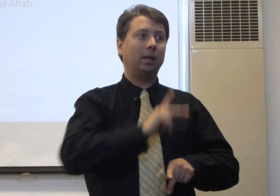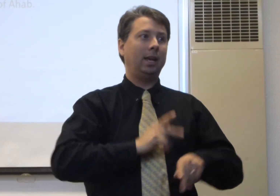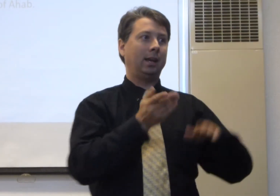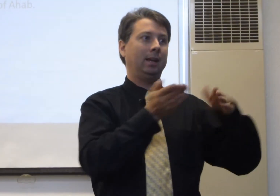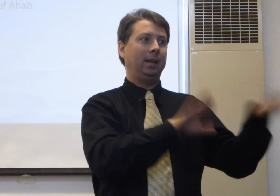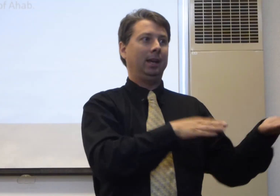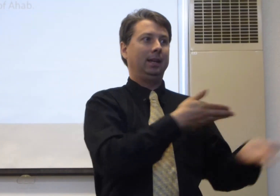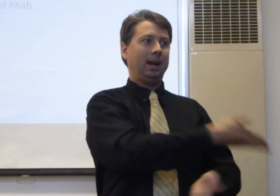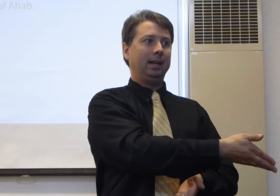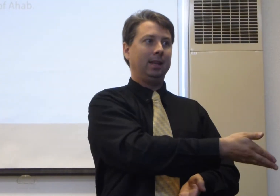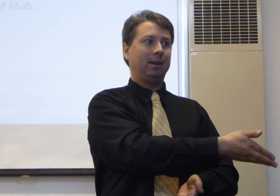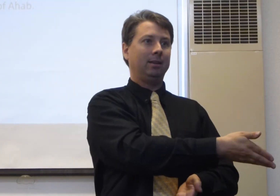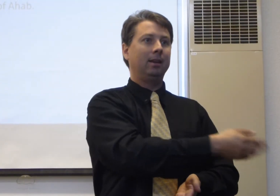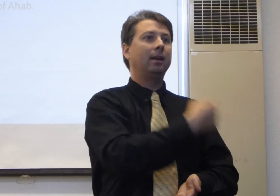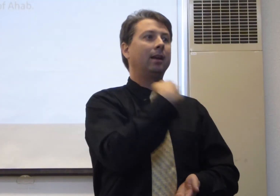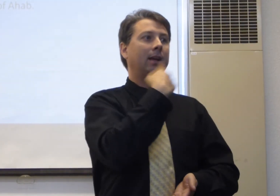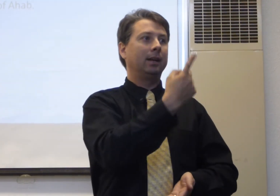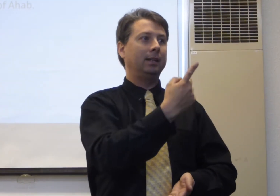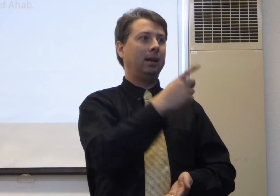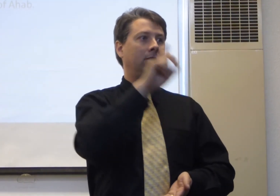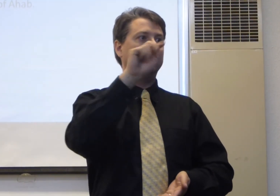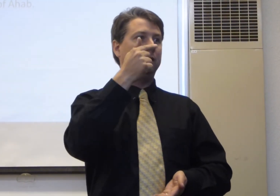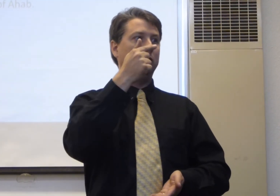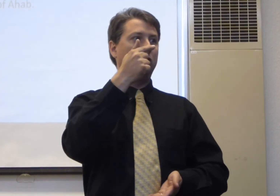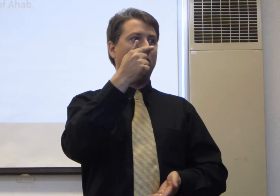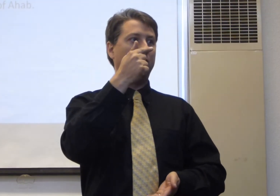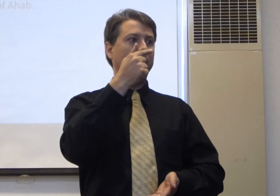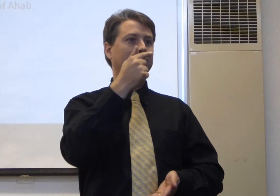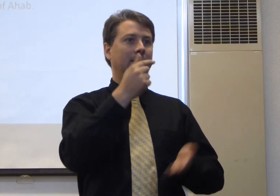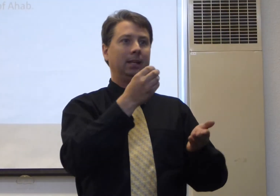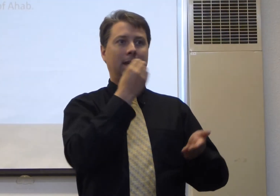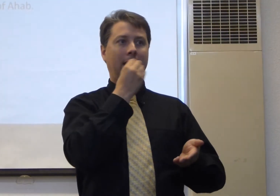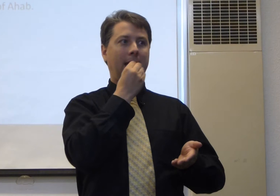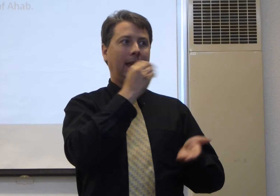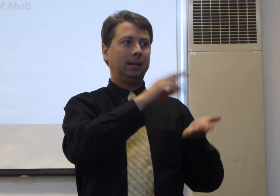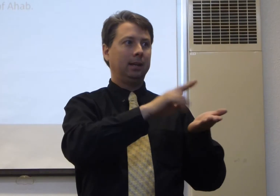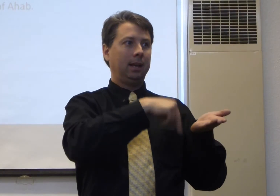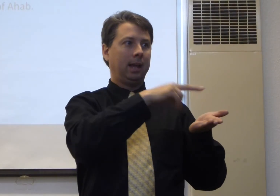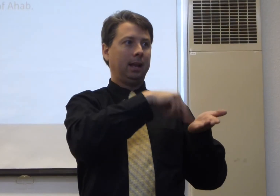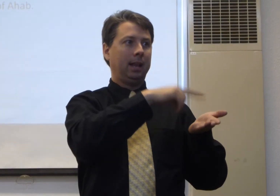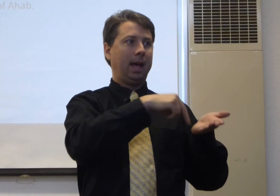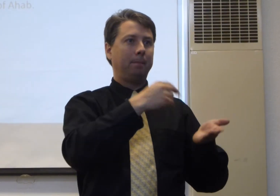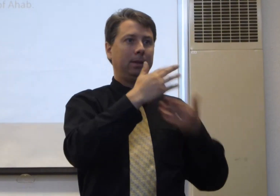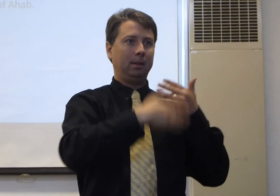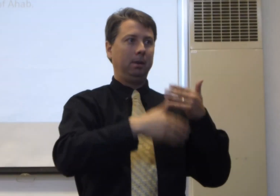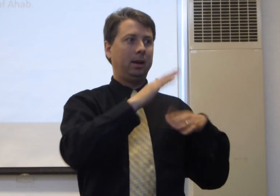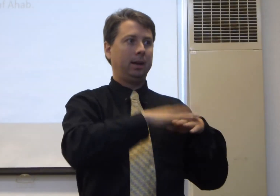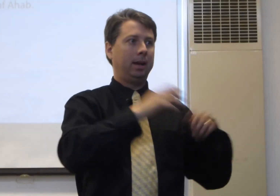king had died there. And it tells that the dogs ate and left to try to